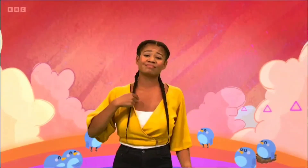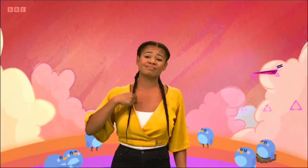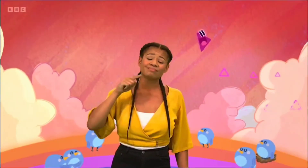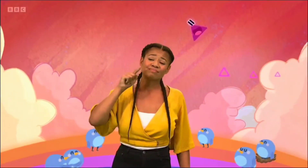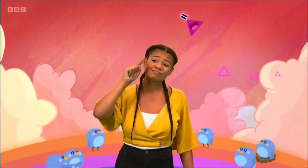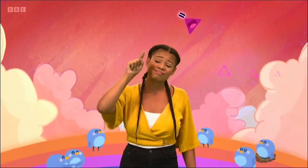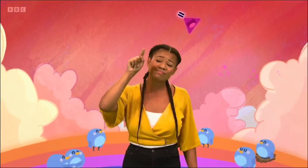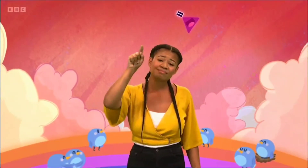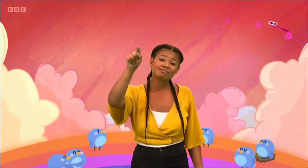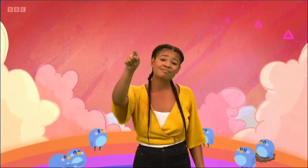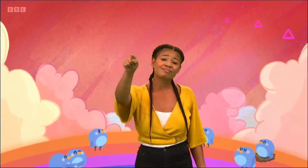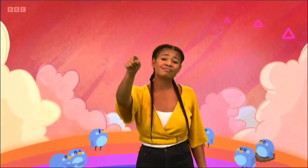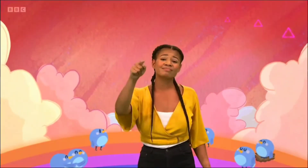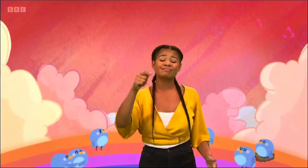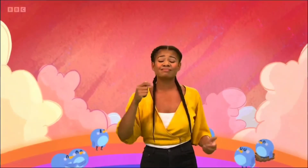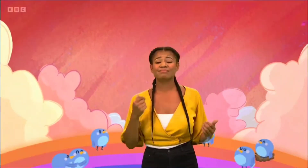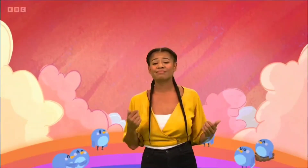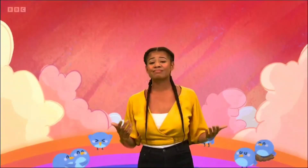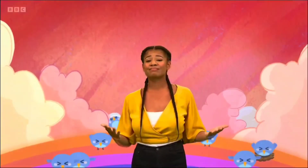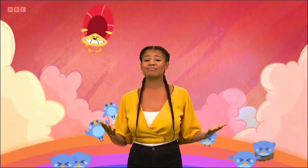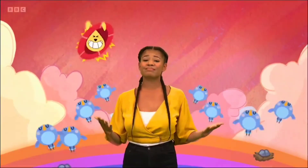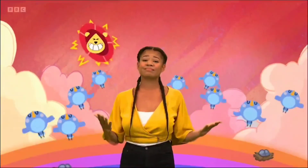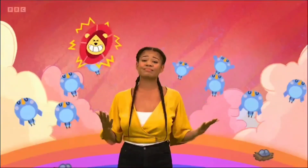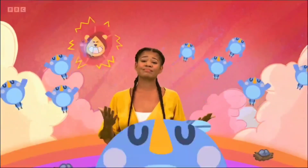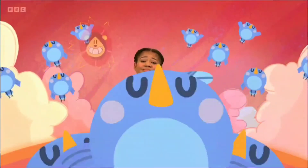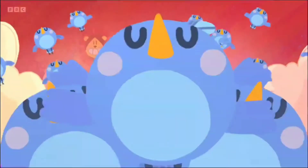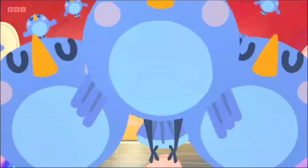Why can't I